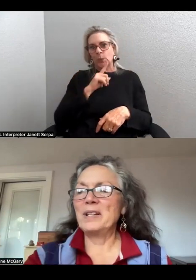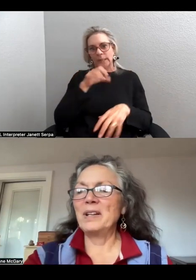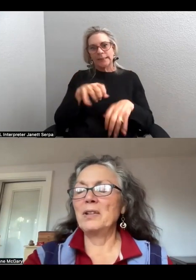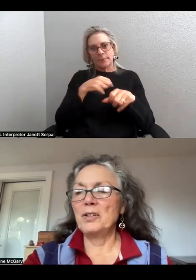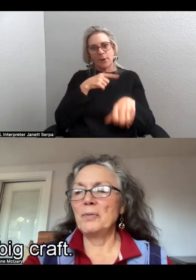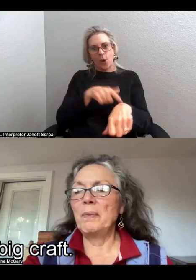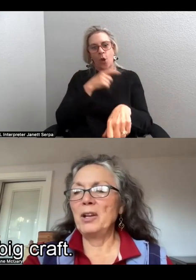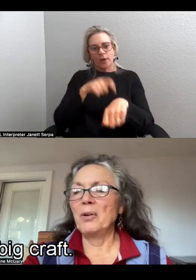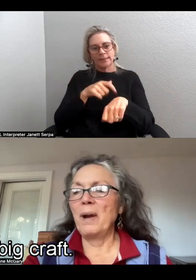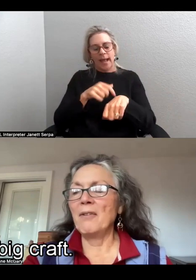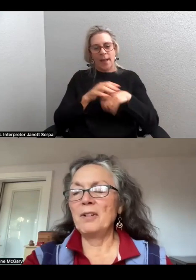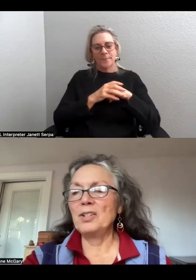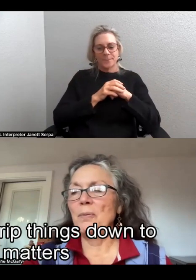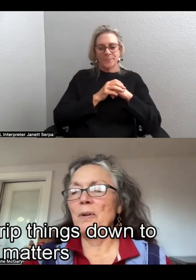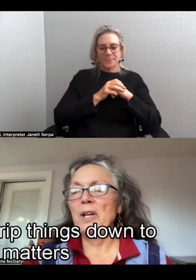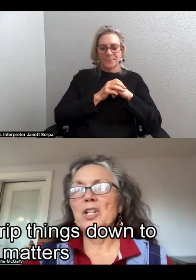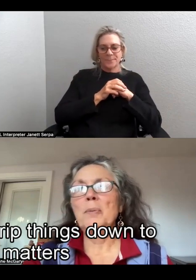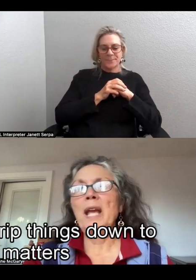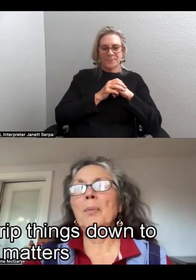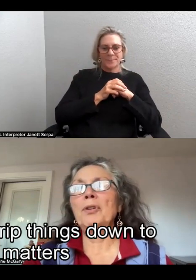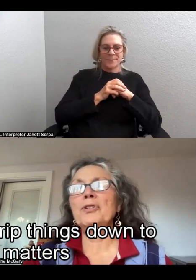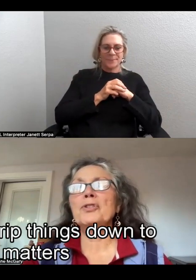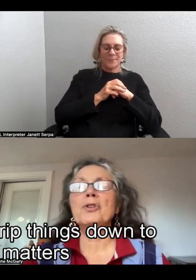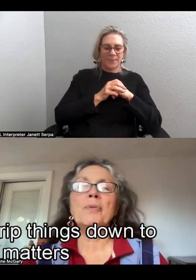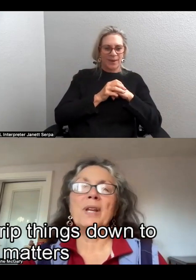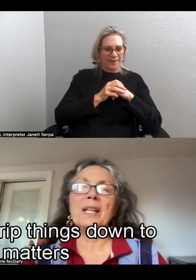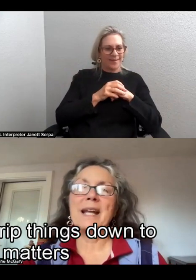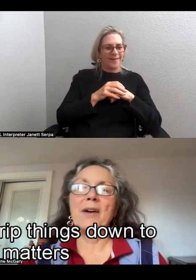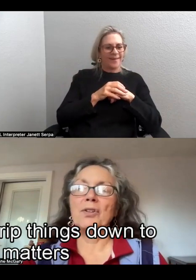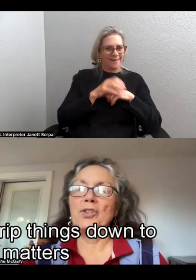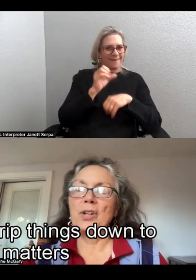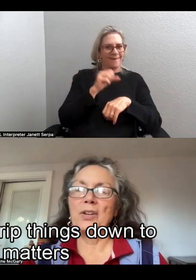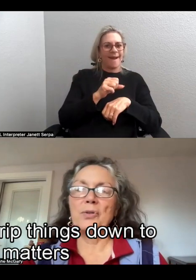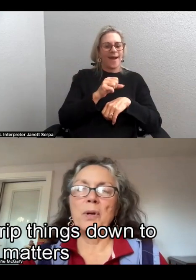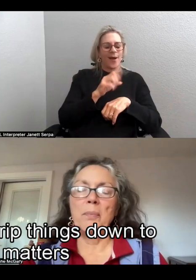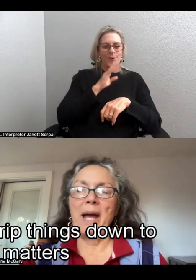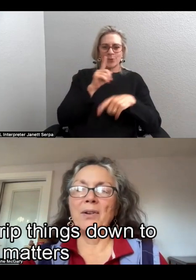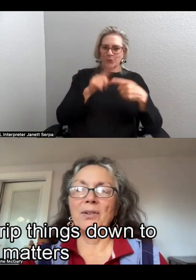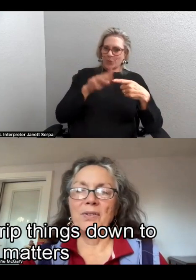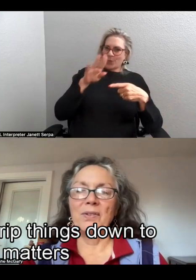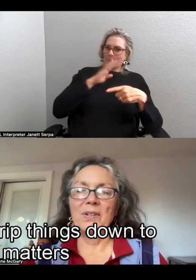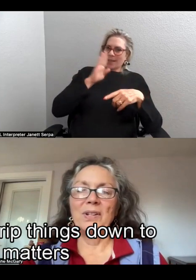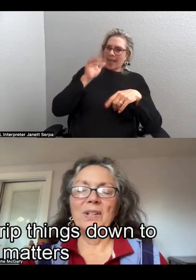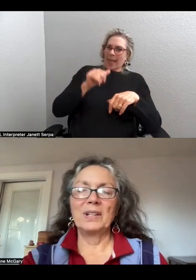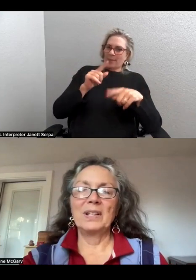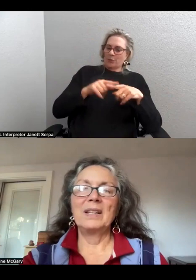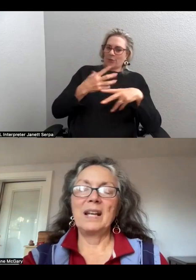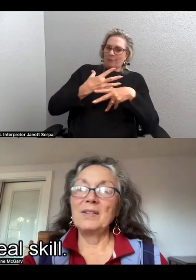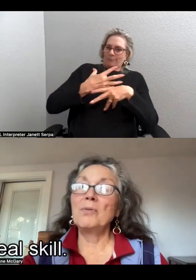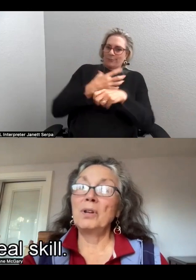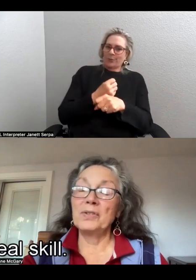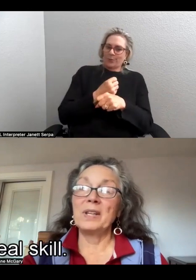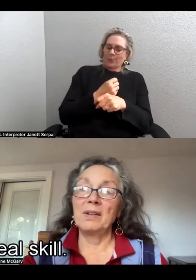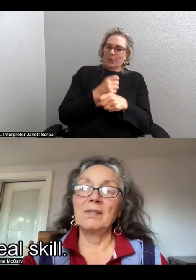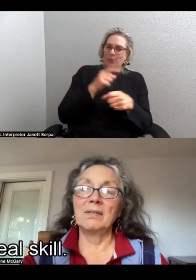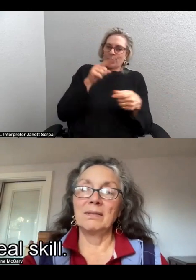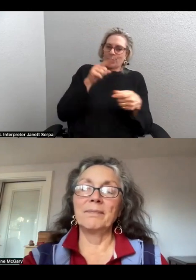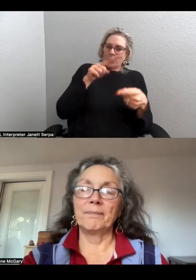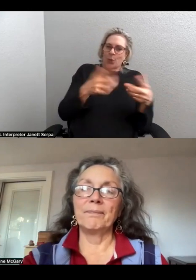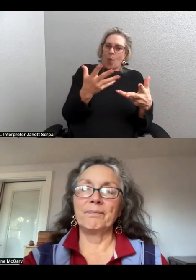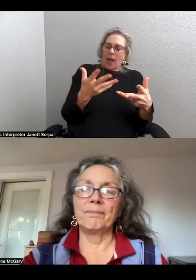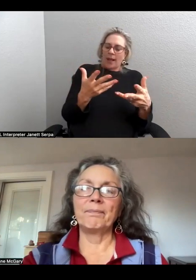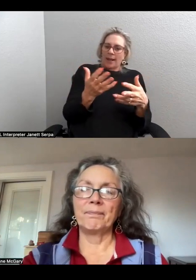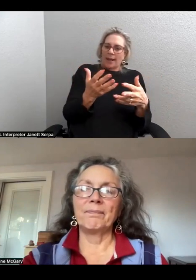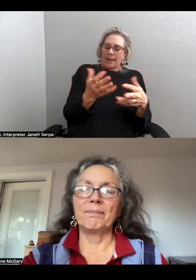No, it's a big craft and to be able to strip things down to just what matters. That's a real skill.